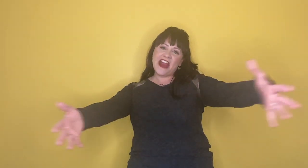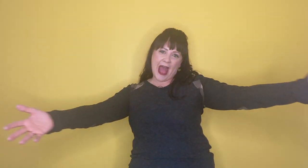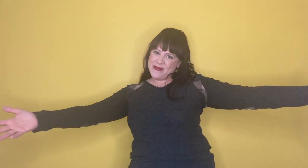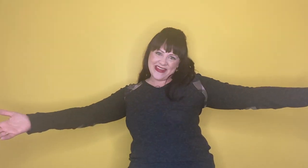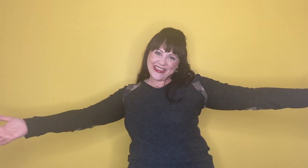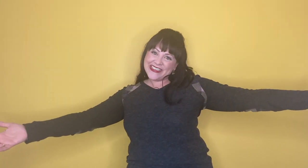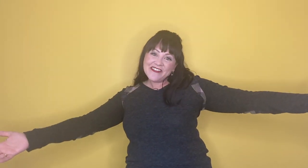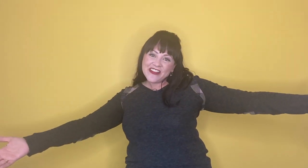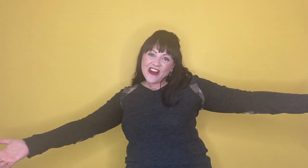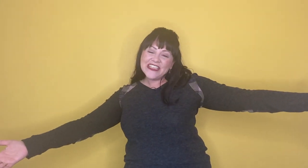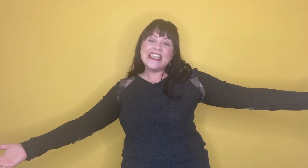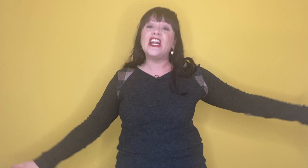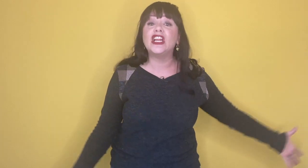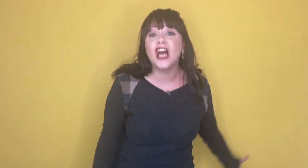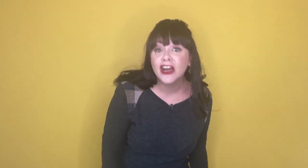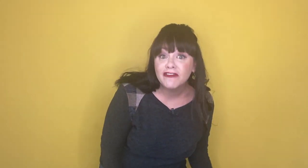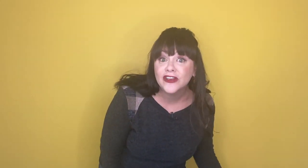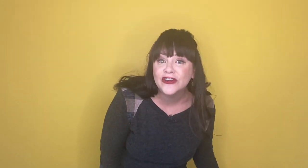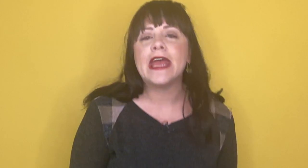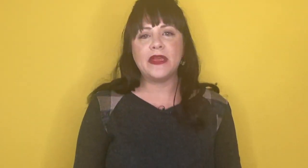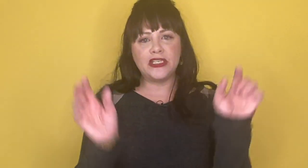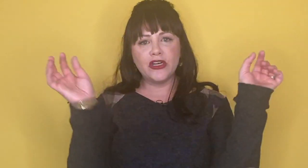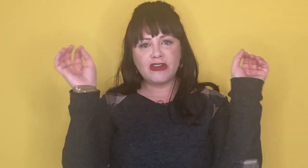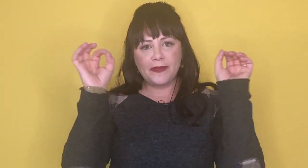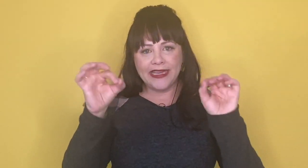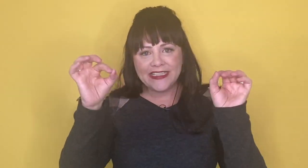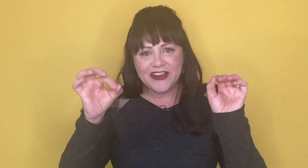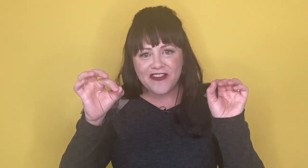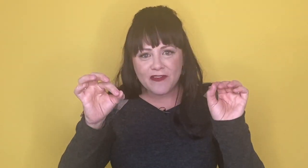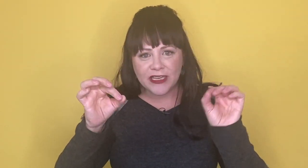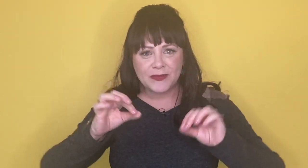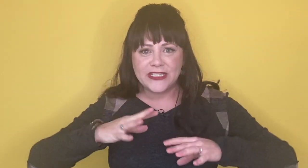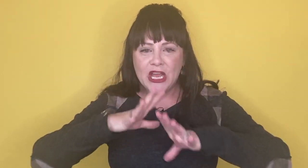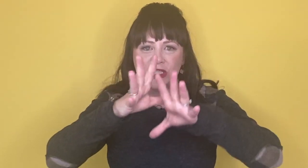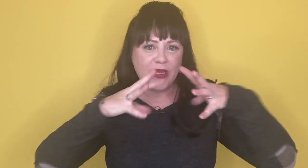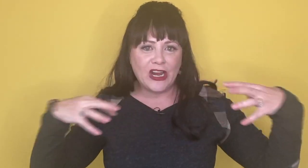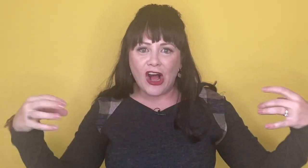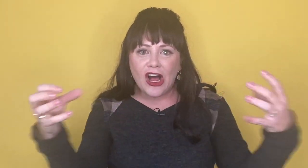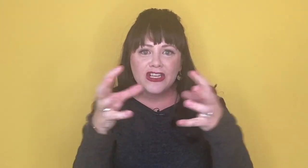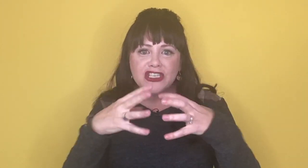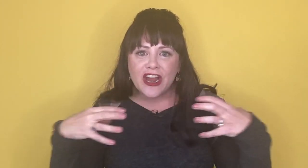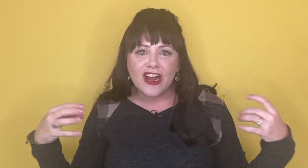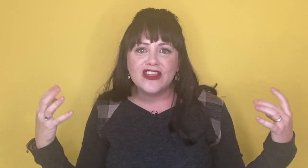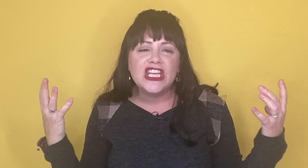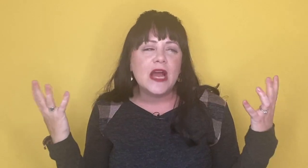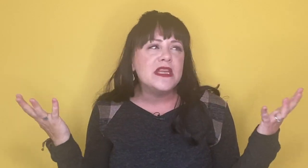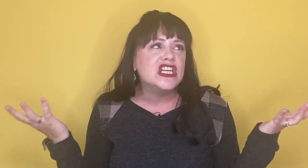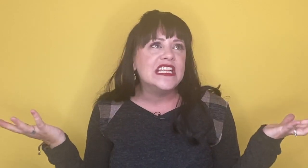happy Thanksgiving, friends. Eat a lot of food. And make sure to drop links to your favorite recipes so we can all share in the yummy goodness